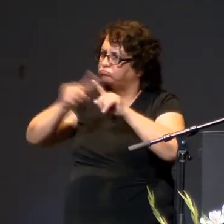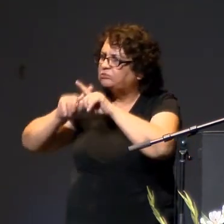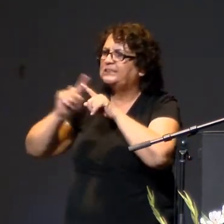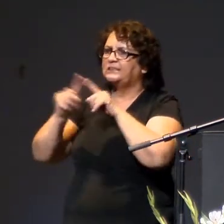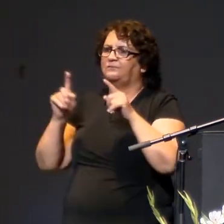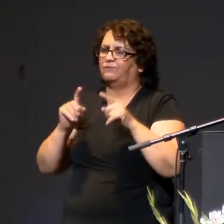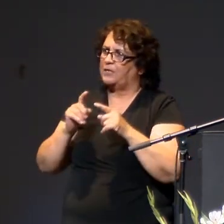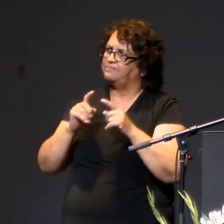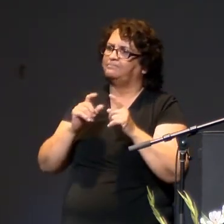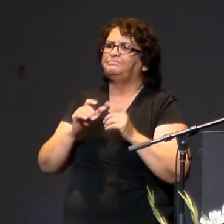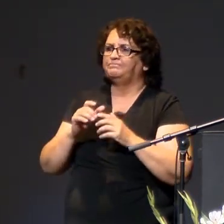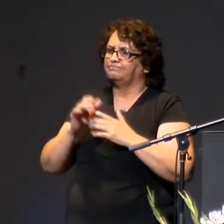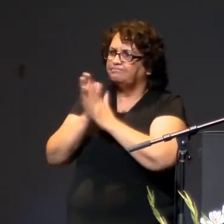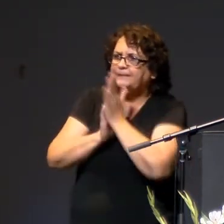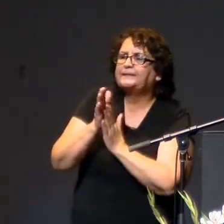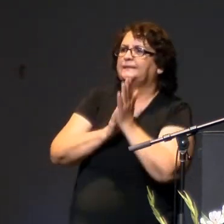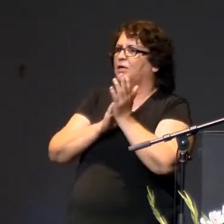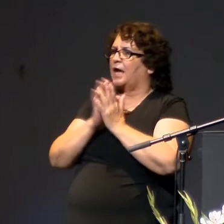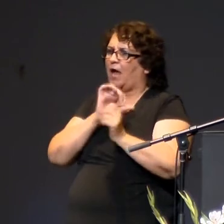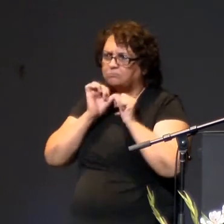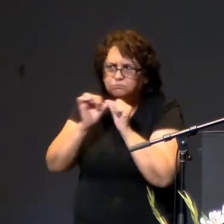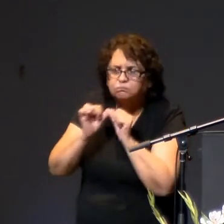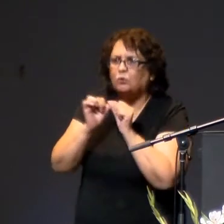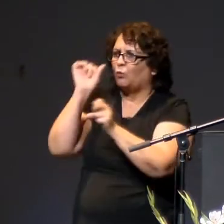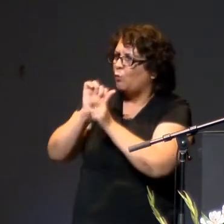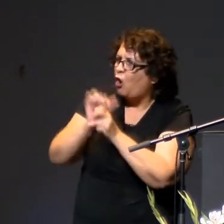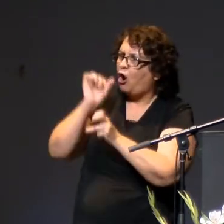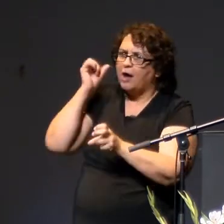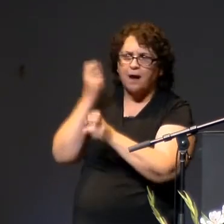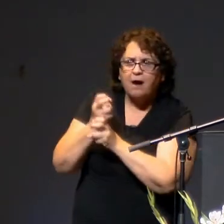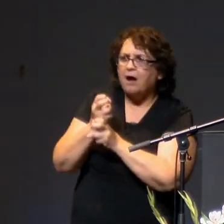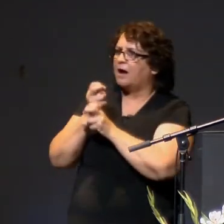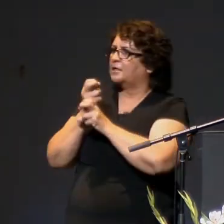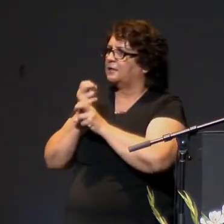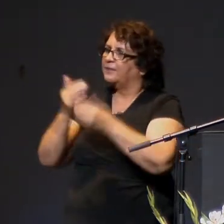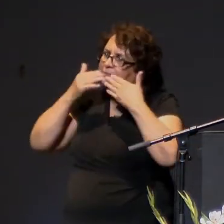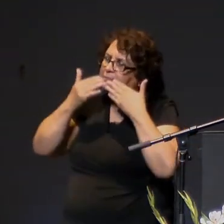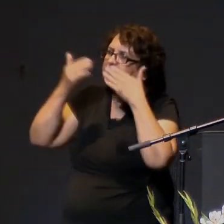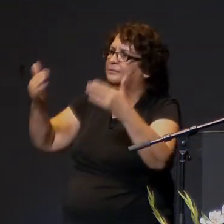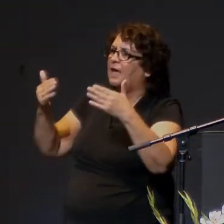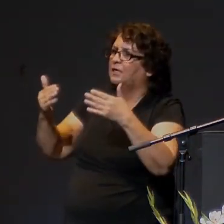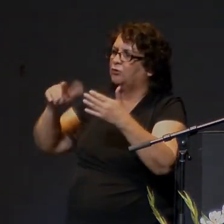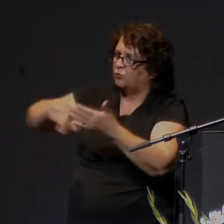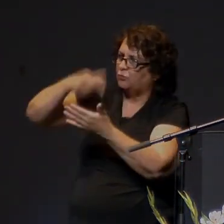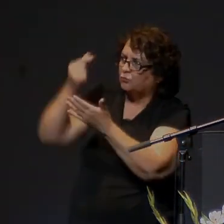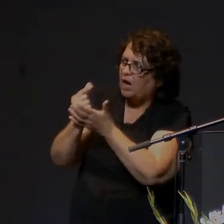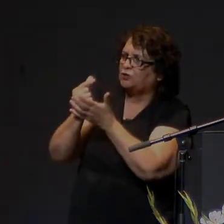most profound gifts of resilience and perseverance, I thank you. Thank you, graduating class of 2018.